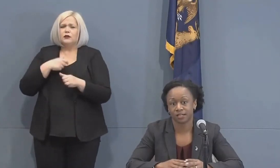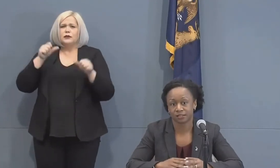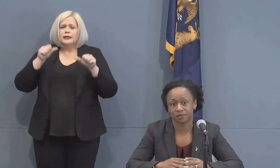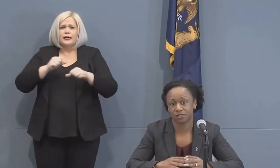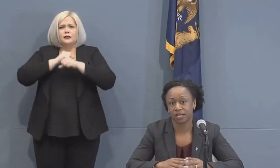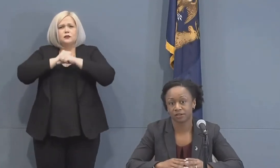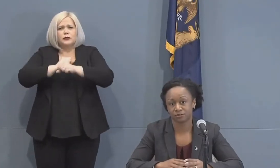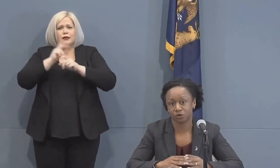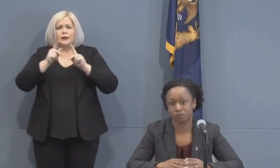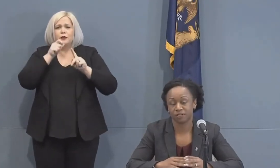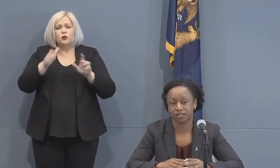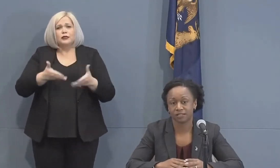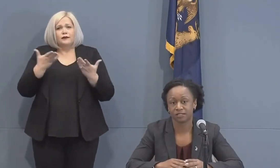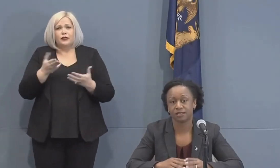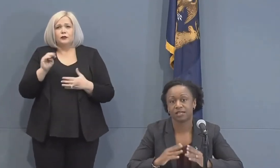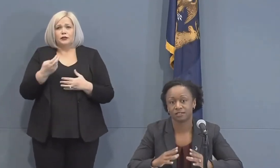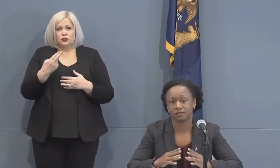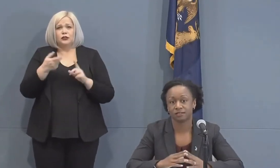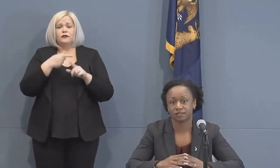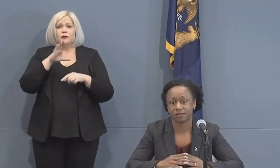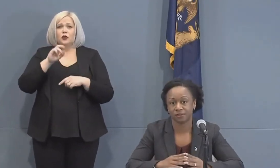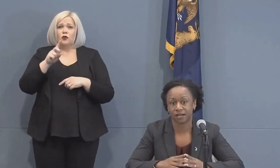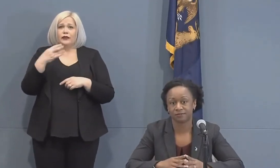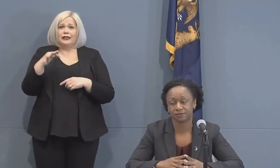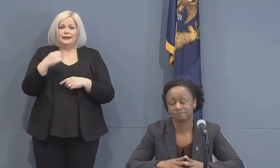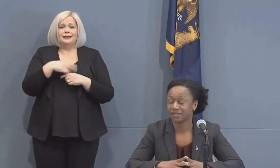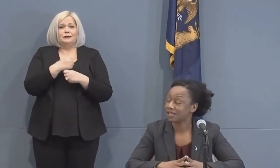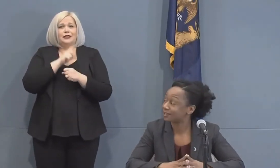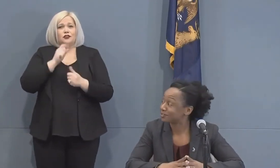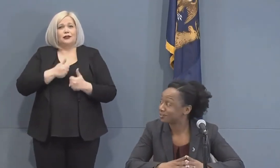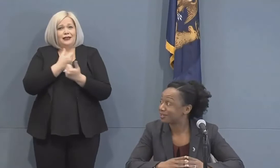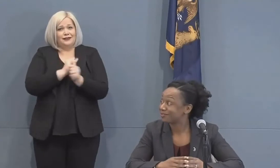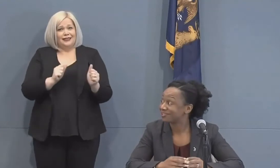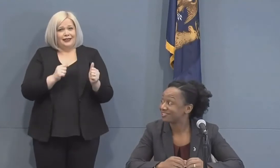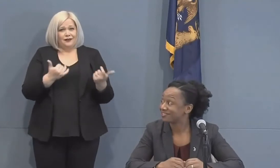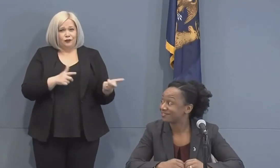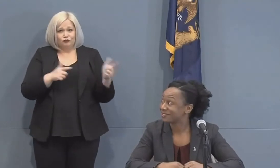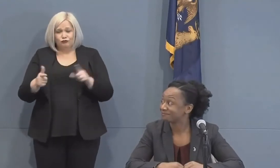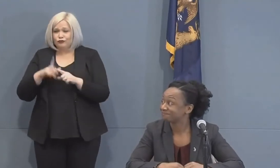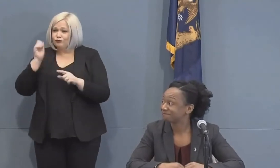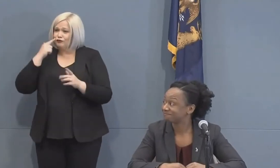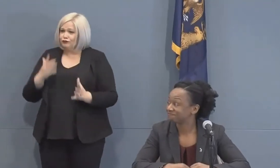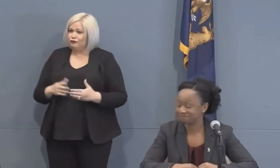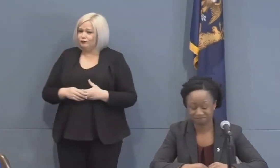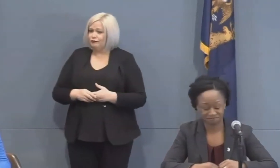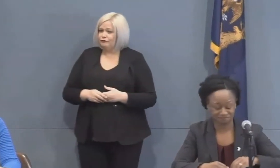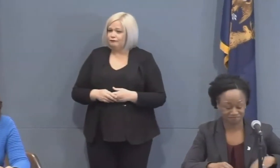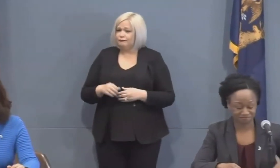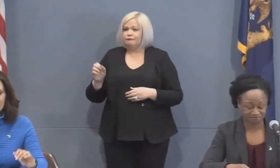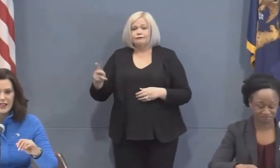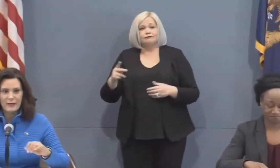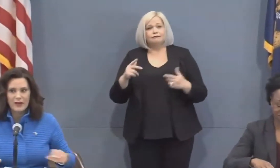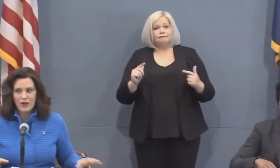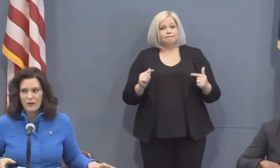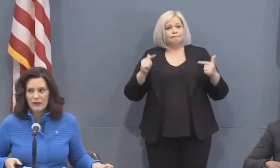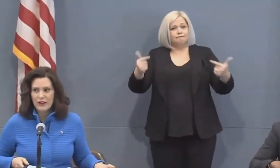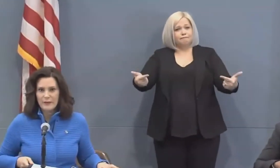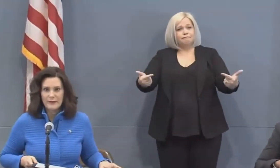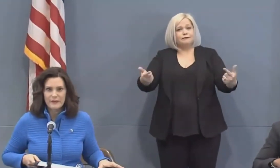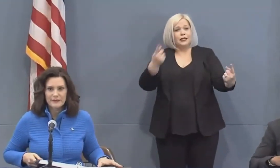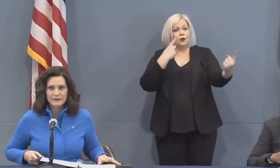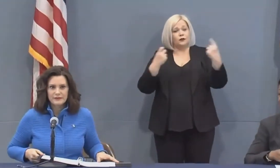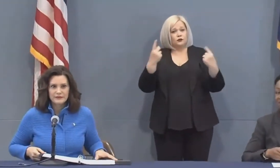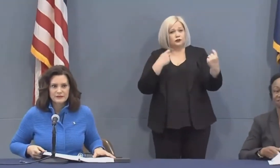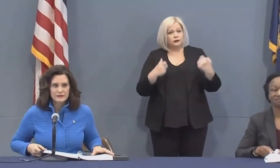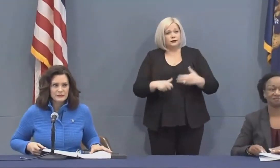protect Michiganders from COVID-19 and to save lives. And I'll turn it back over to you Governor. All right with that happy to open